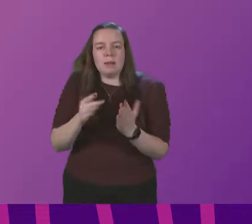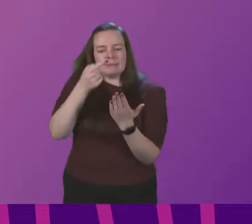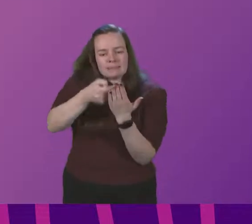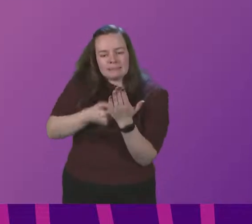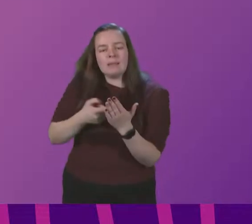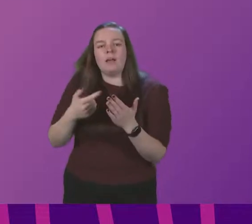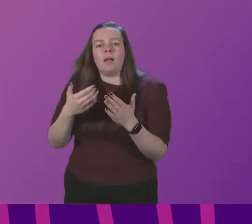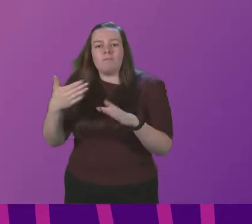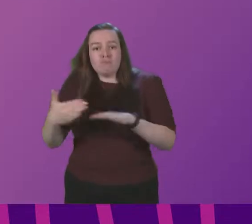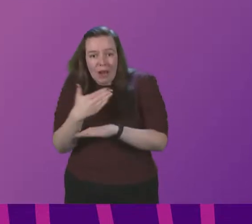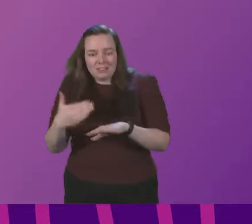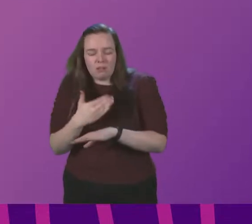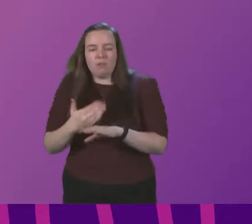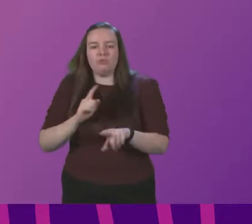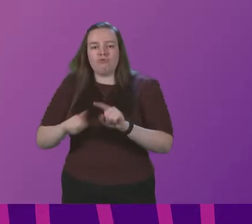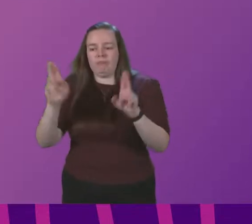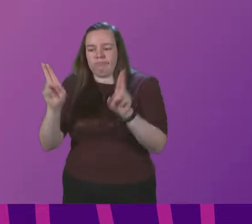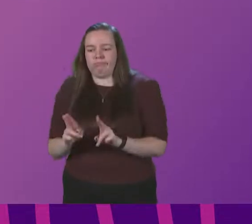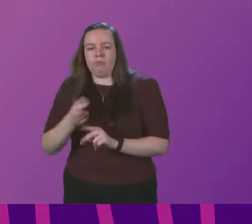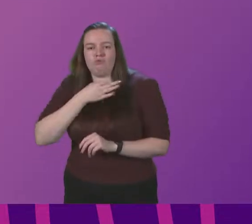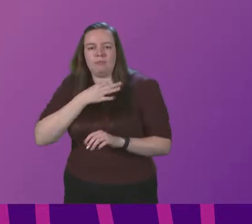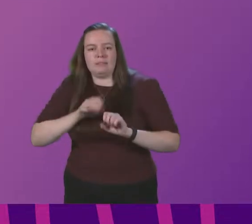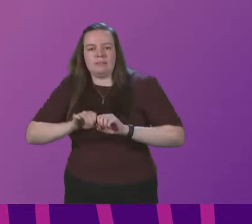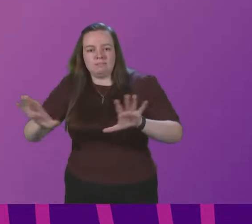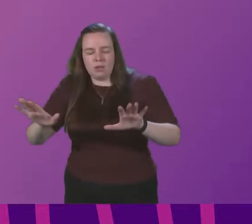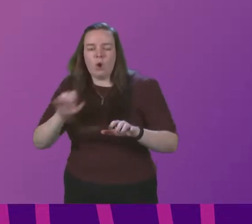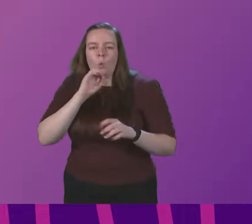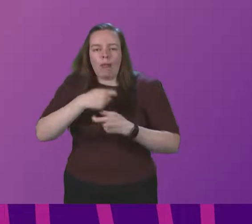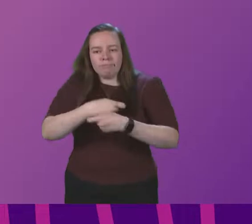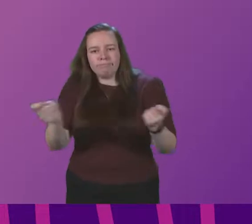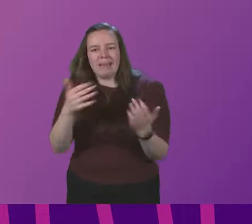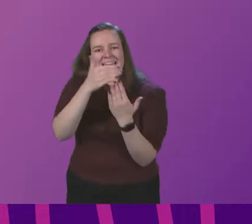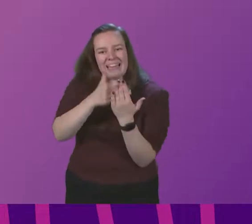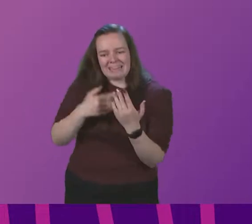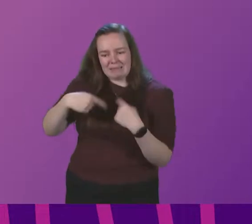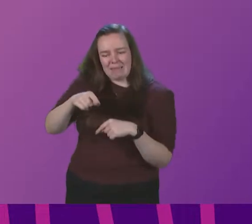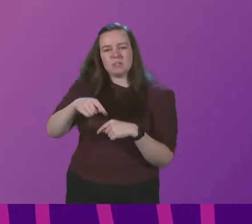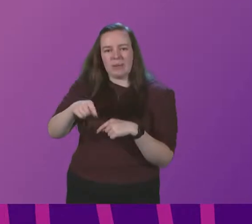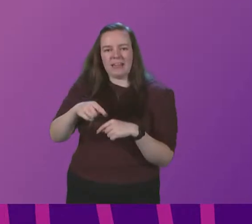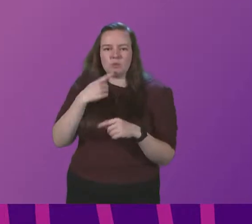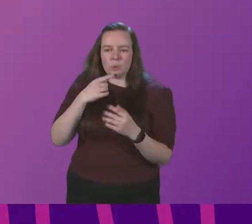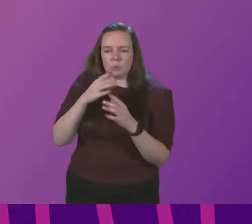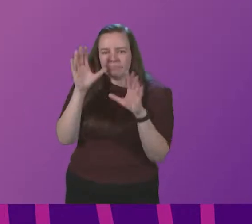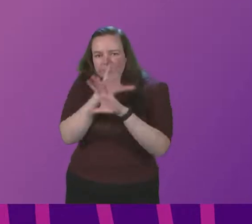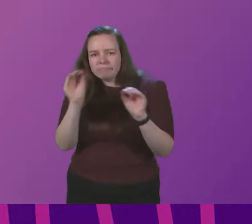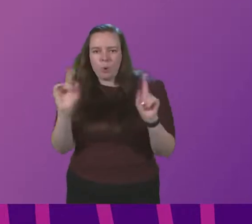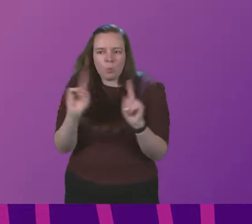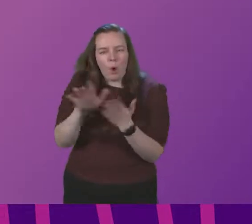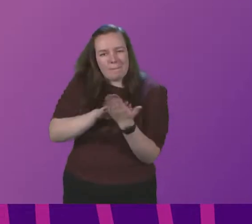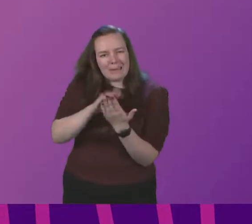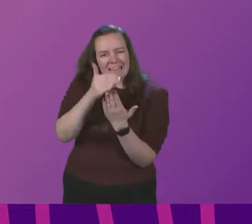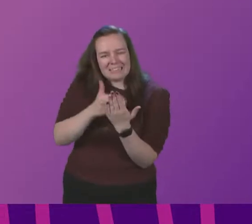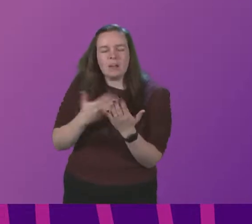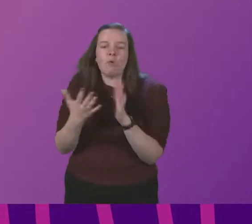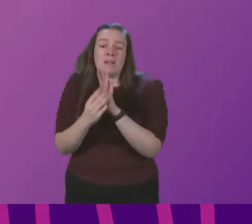practicable to minimise the risk of transmission. We will issue guidance this week to make clear what that means for different sectors. For example, in